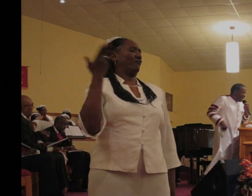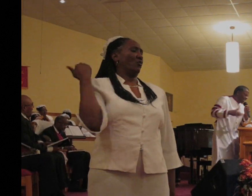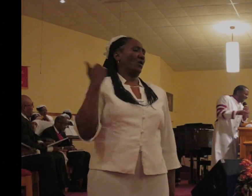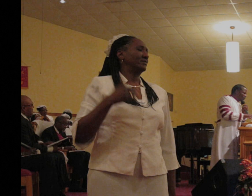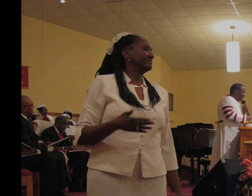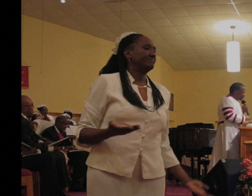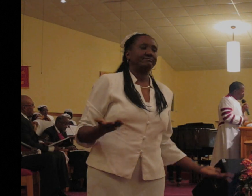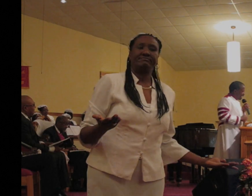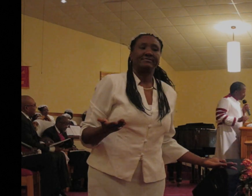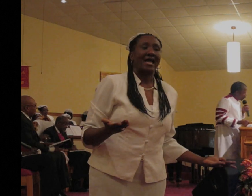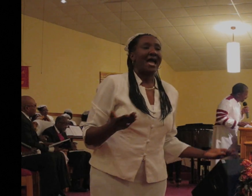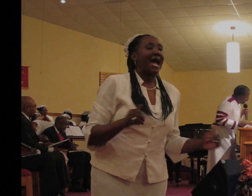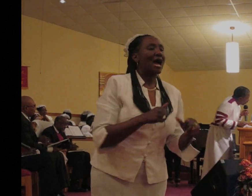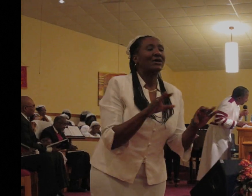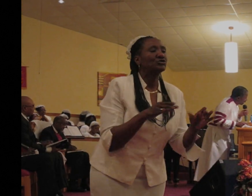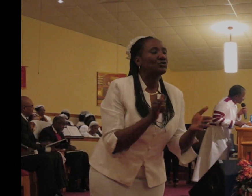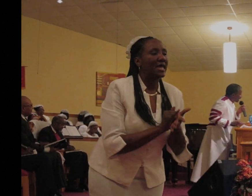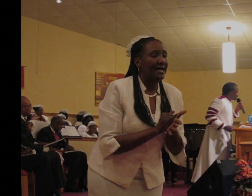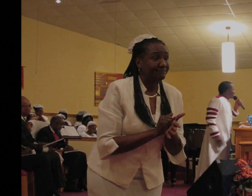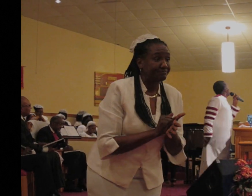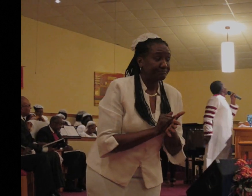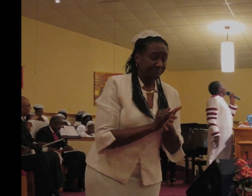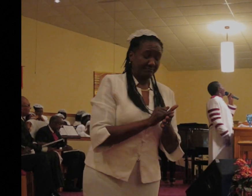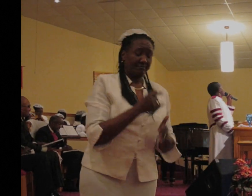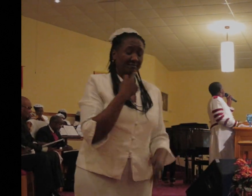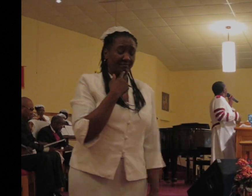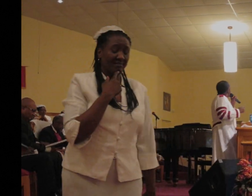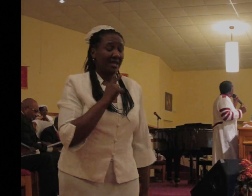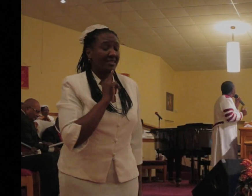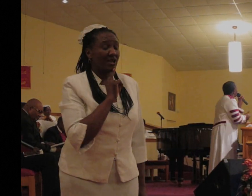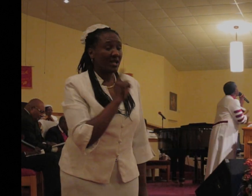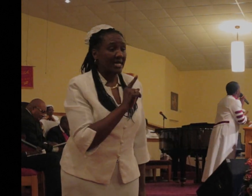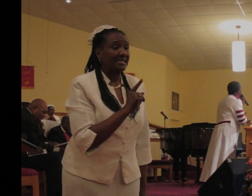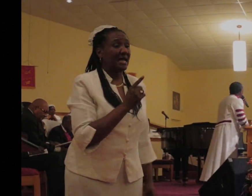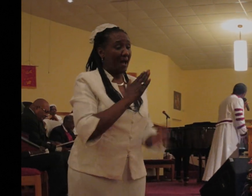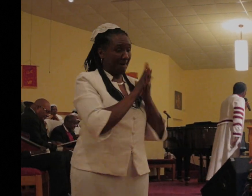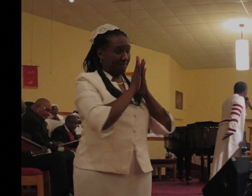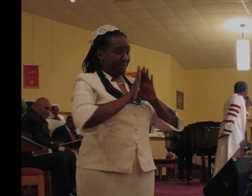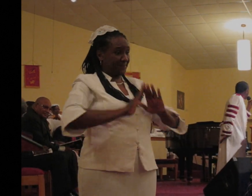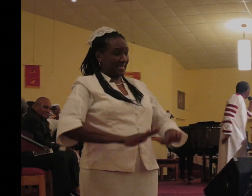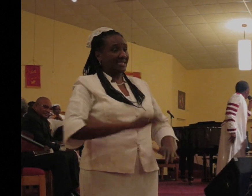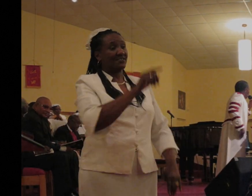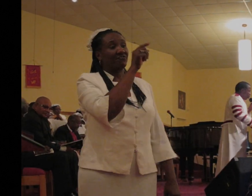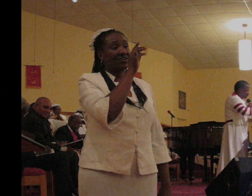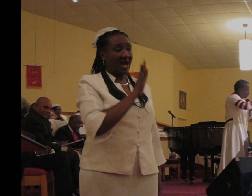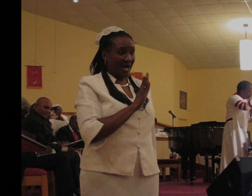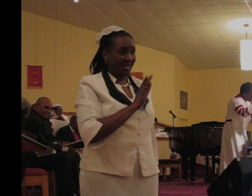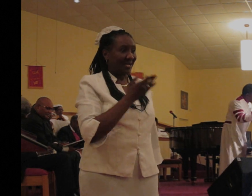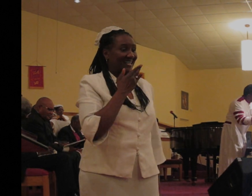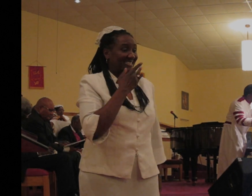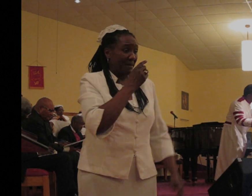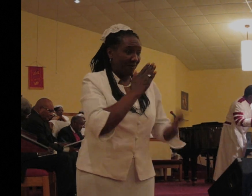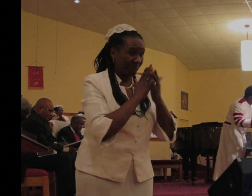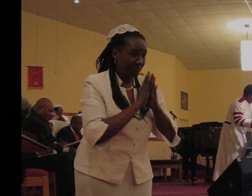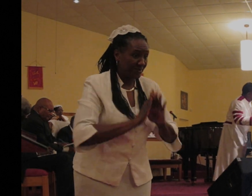And how do I do that? Well, he says there is a peace of God with the path and all